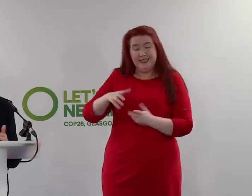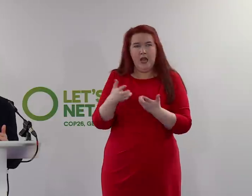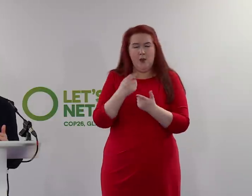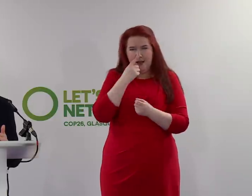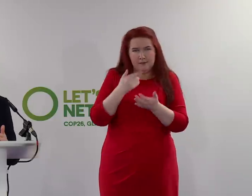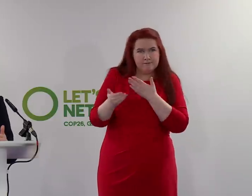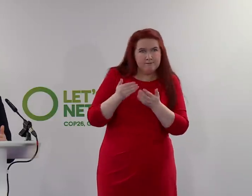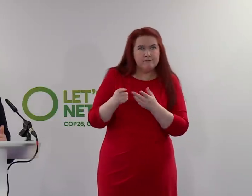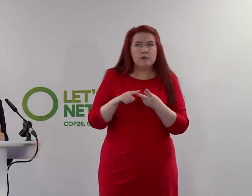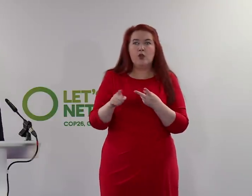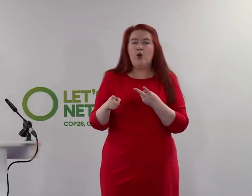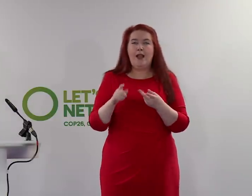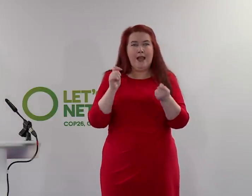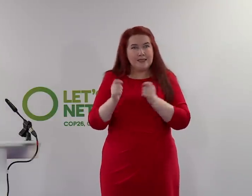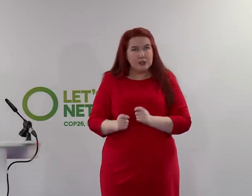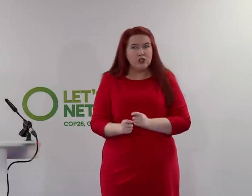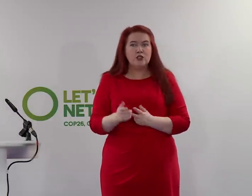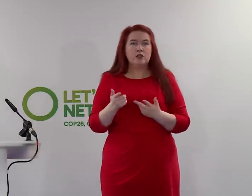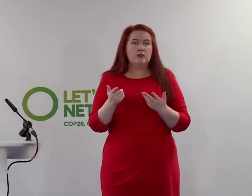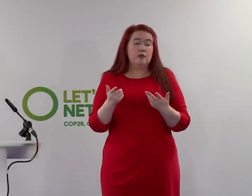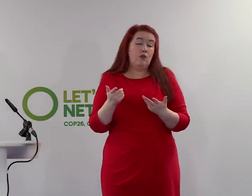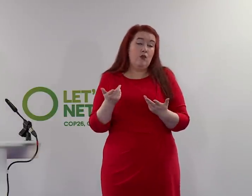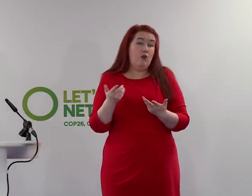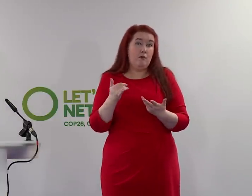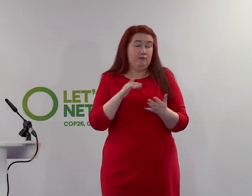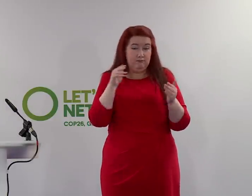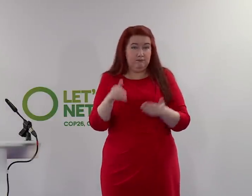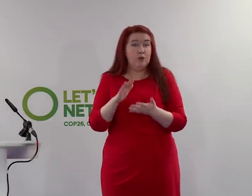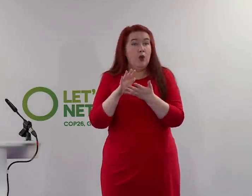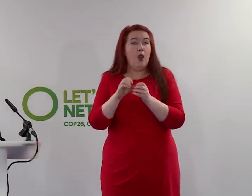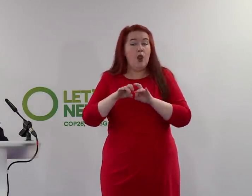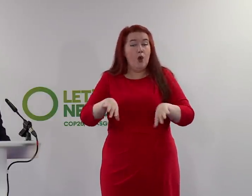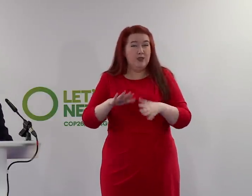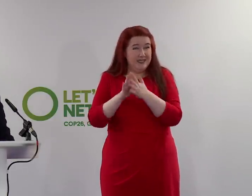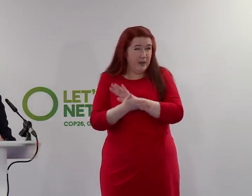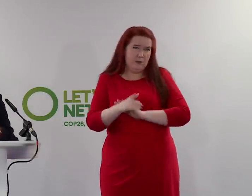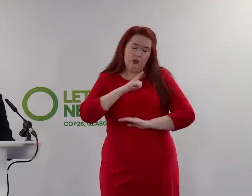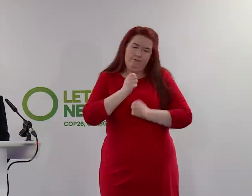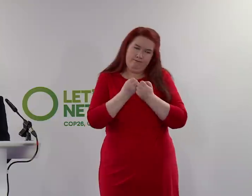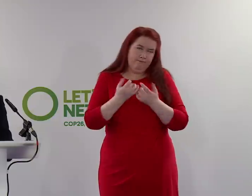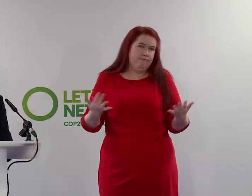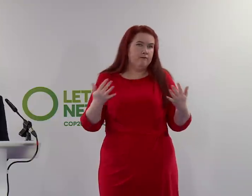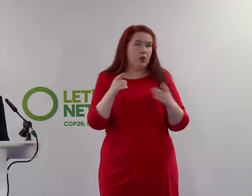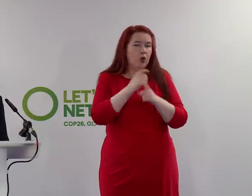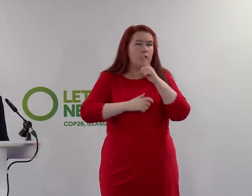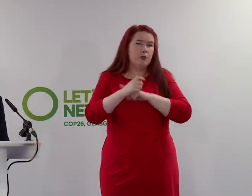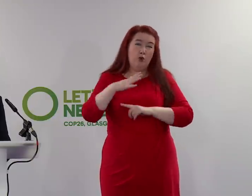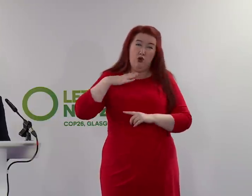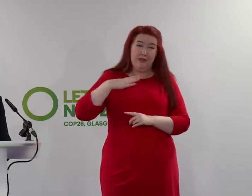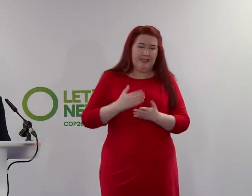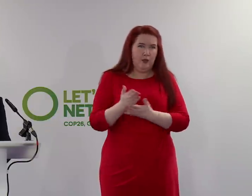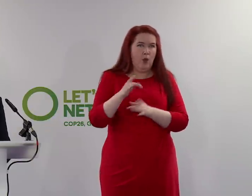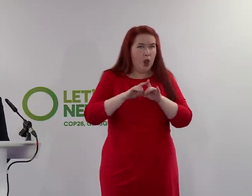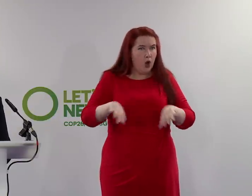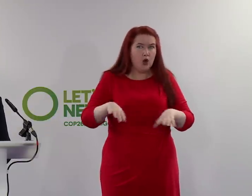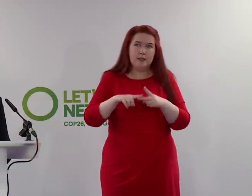versus adaptation and increasingly on loss and damage because many communities around the world are already experiencing the